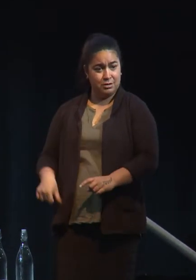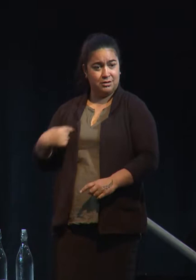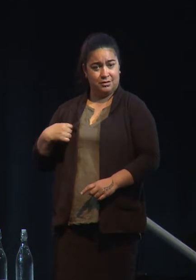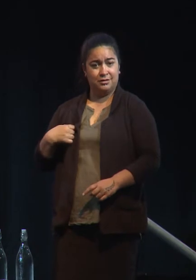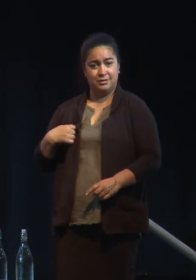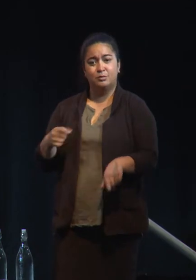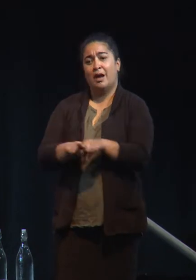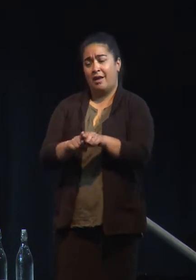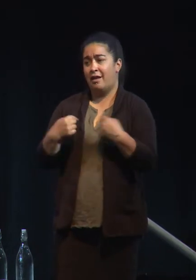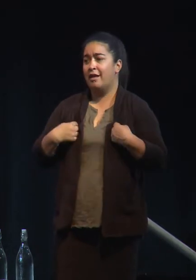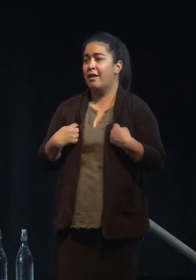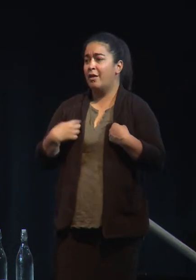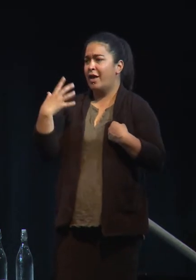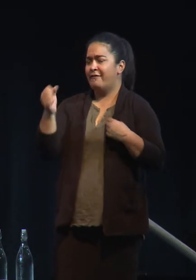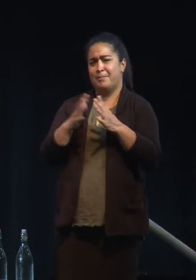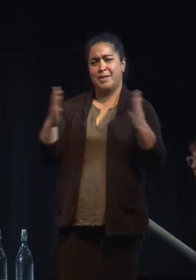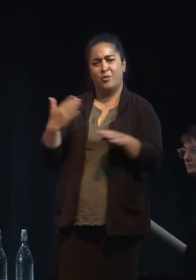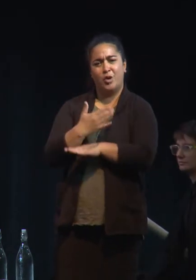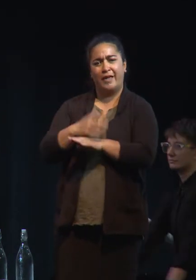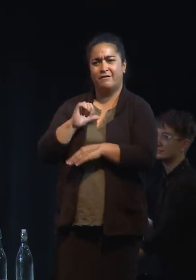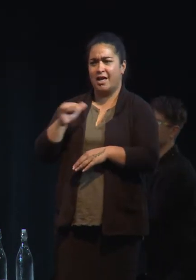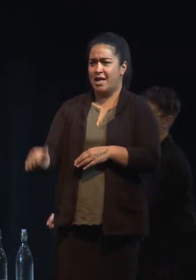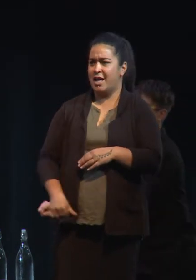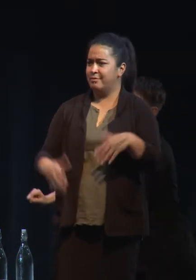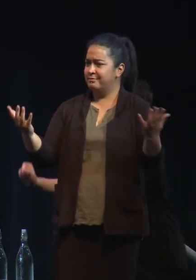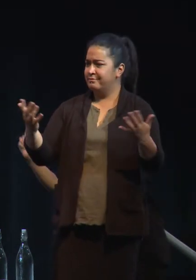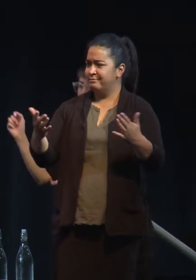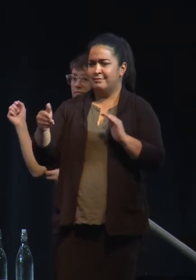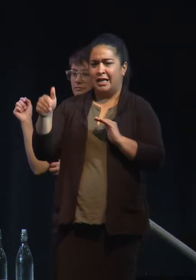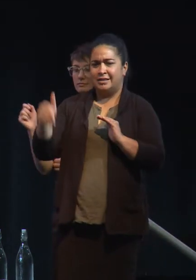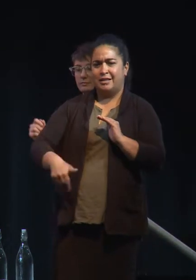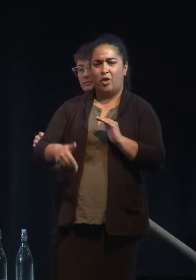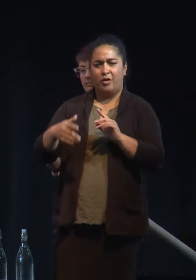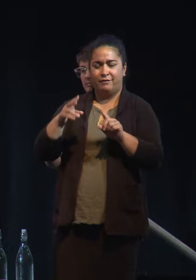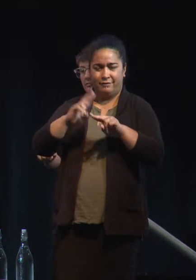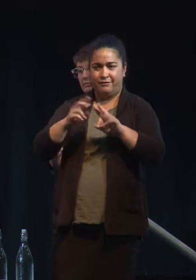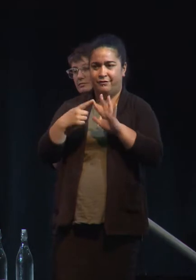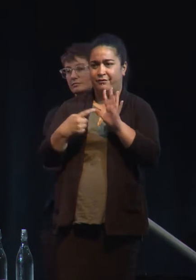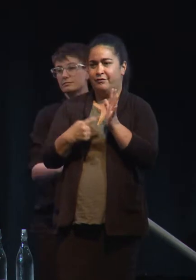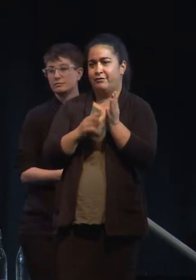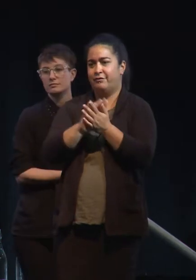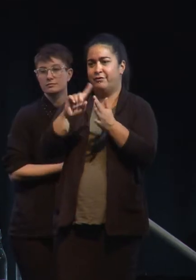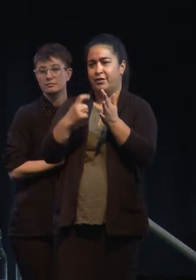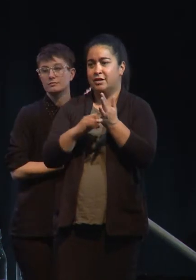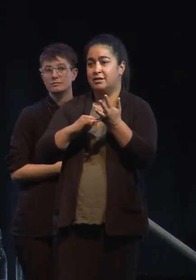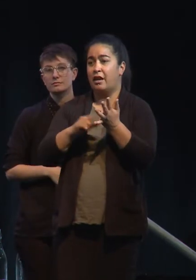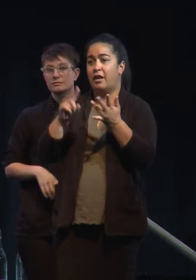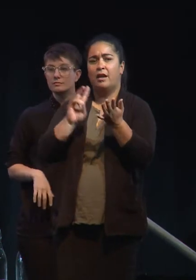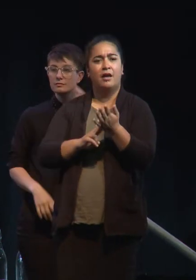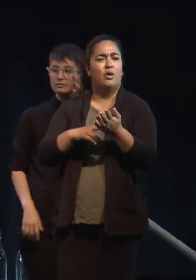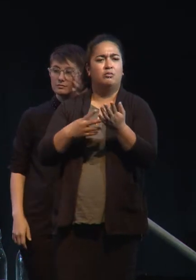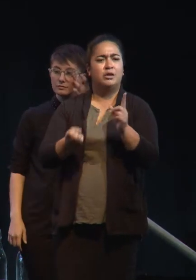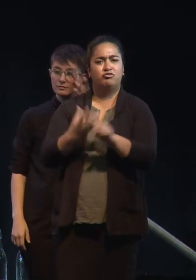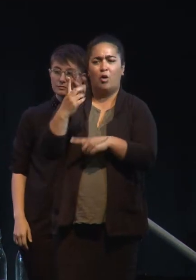have a large working farm in the Wairarapa, south of Featherston. We grow flax, corn, hemp,